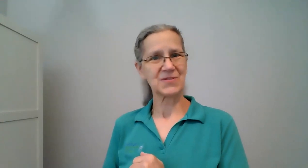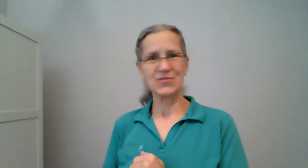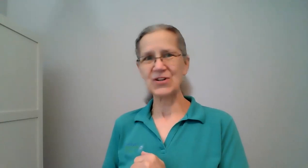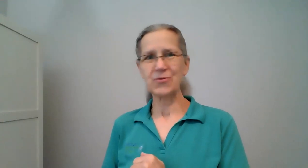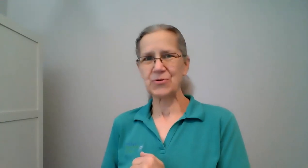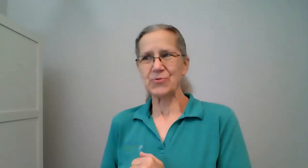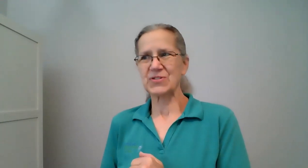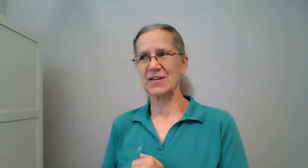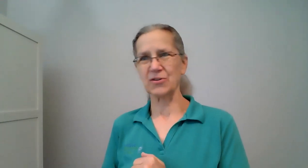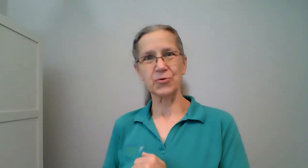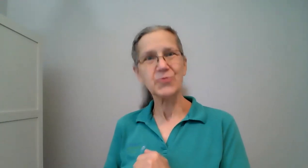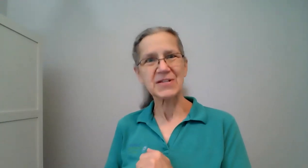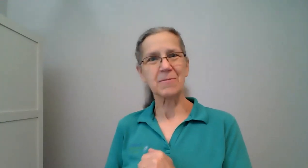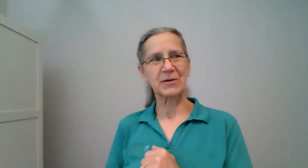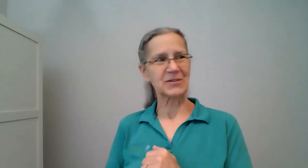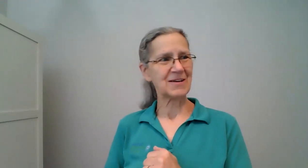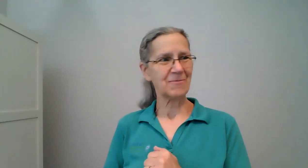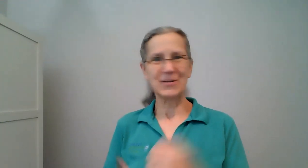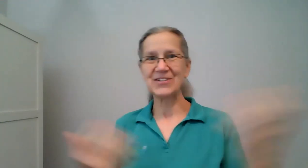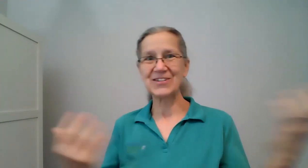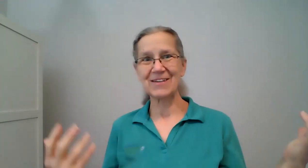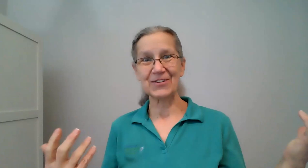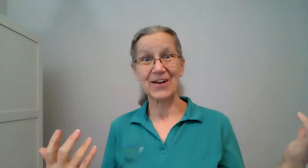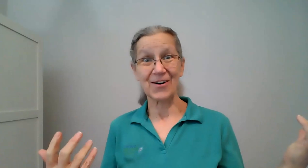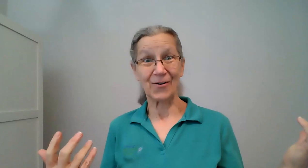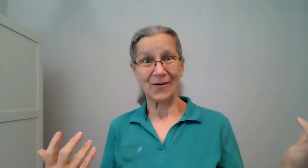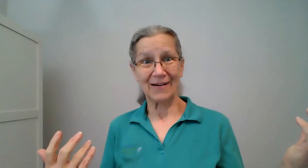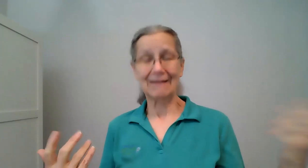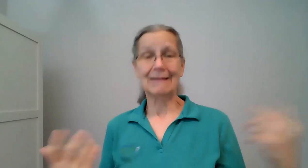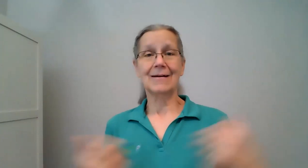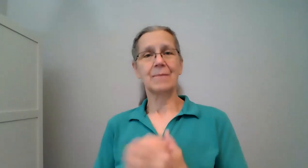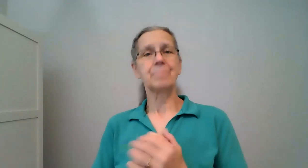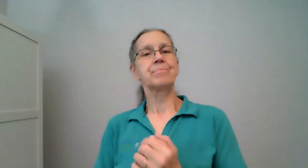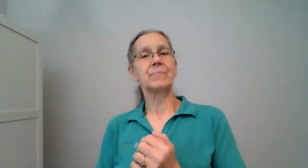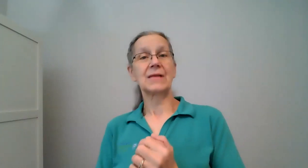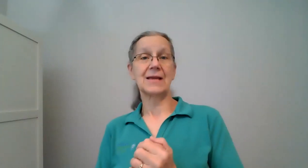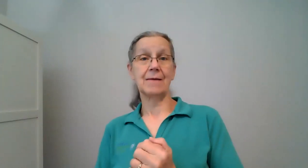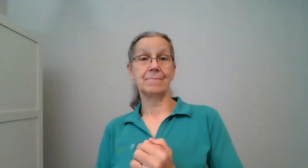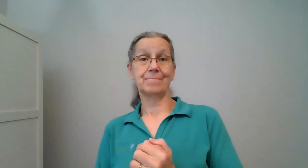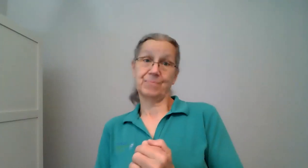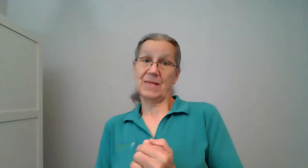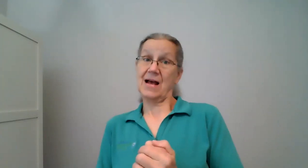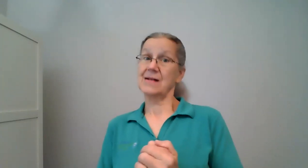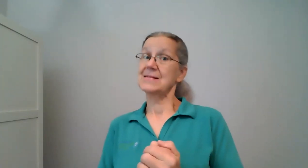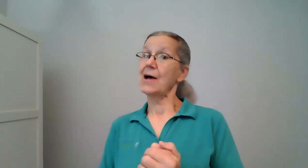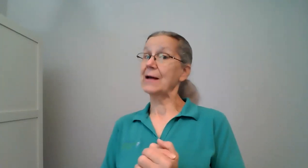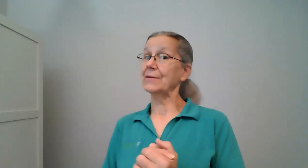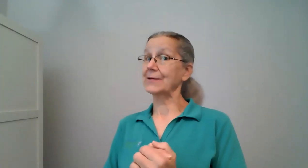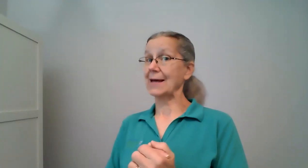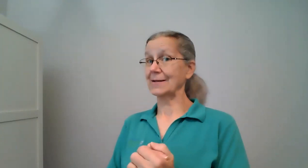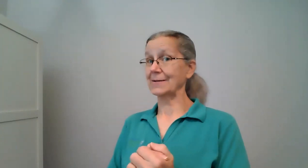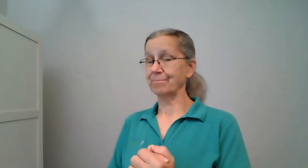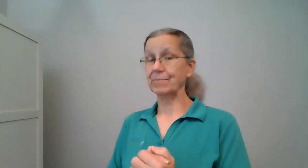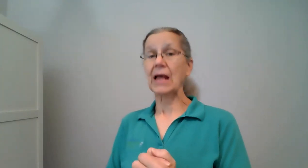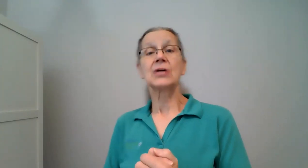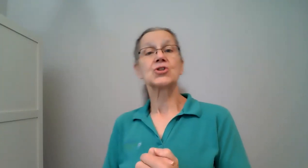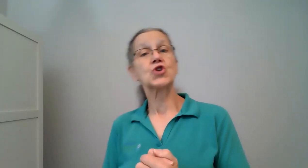there's no use in losing ability when you didn't even know anyhow that's how i look at it so